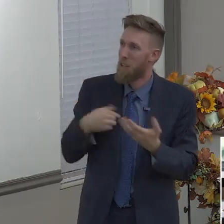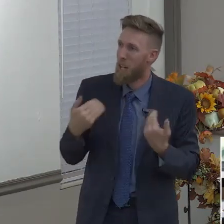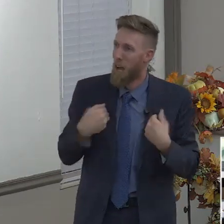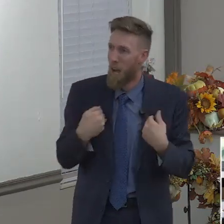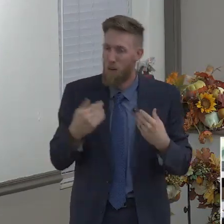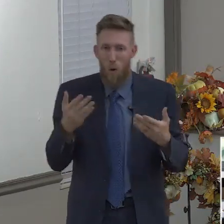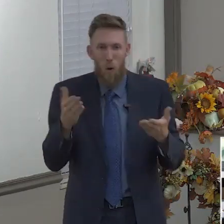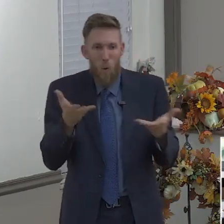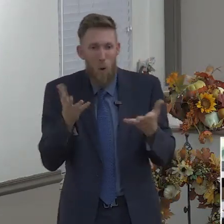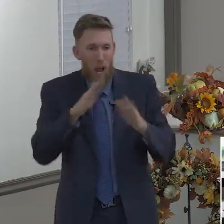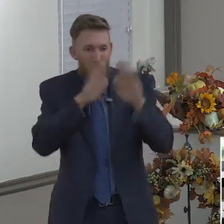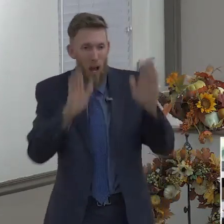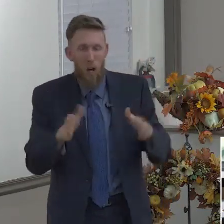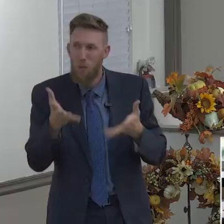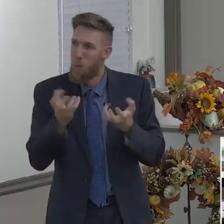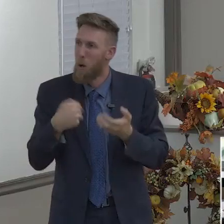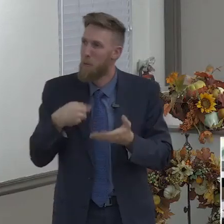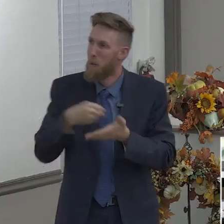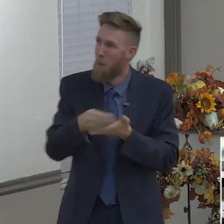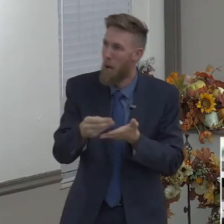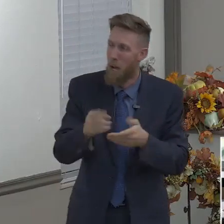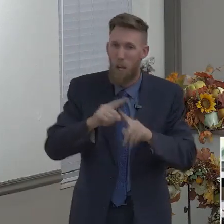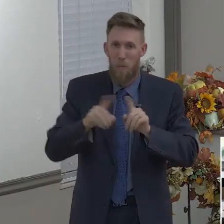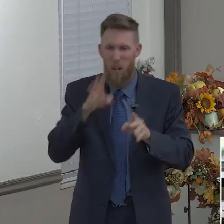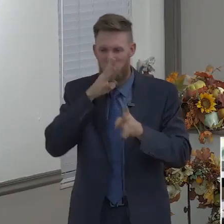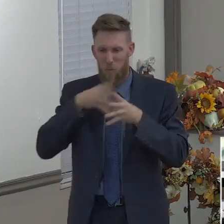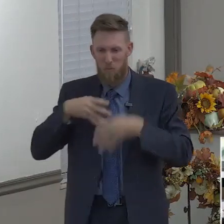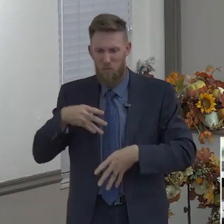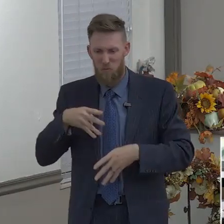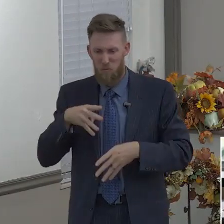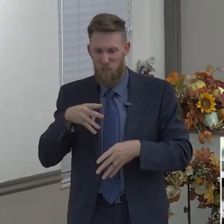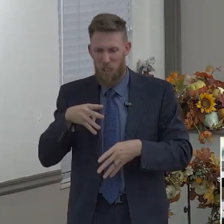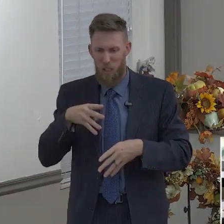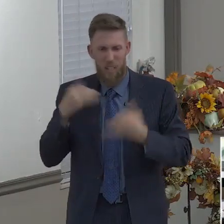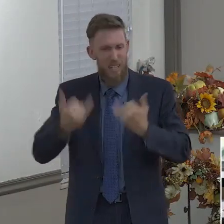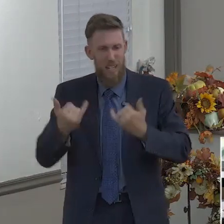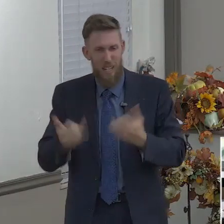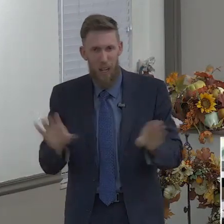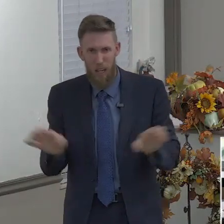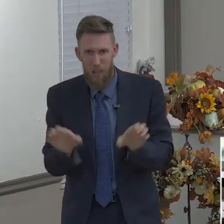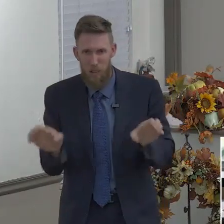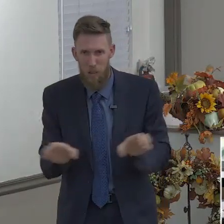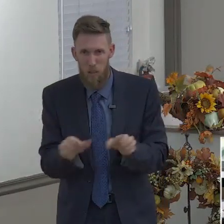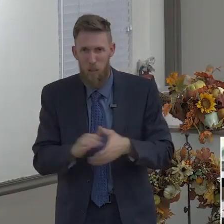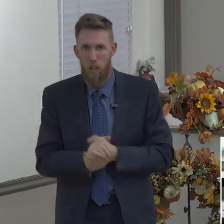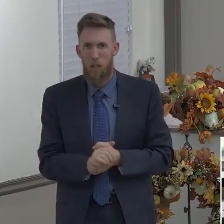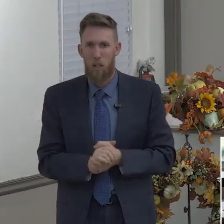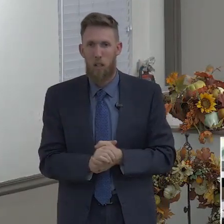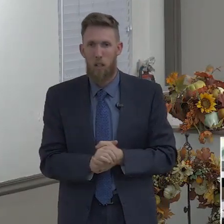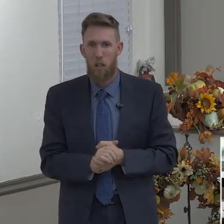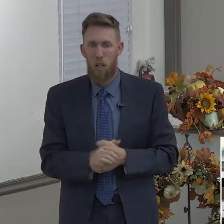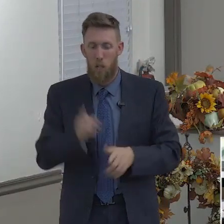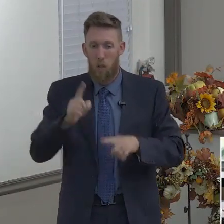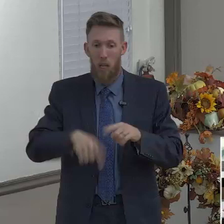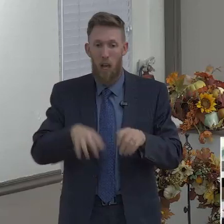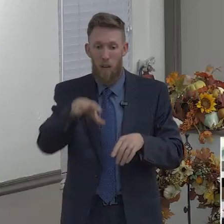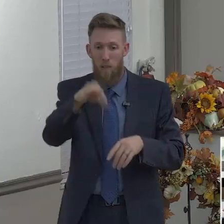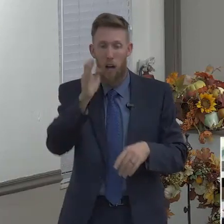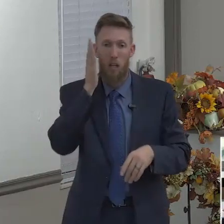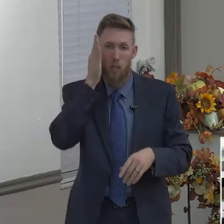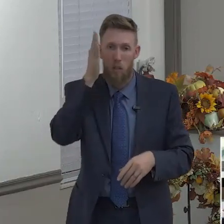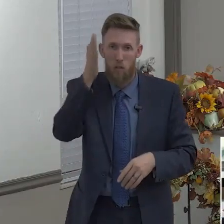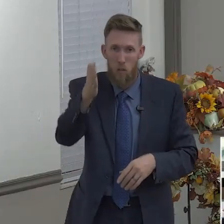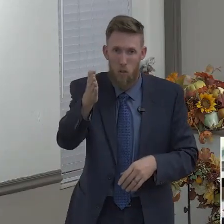clear will of God for us today. Can I tell you? We're not going to find the future will of God if we're not fulfilling the present will of God.